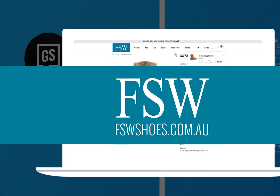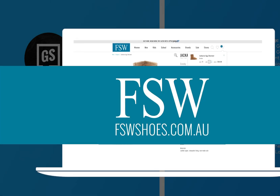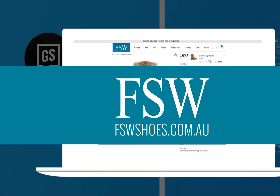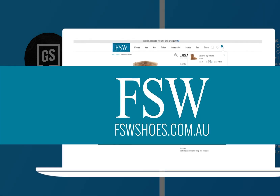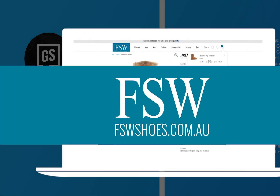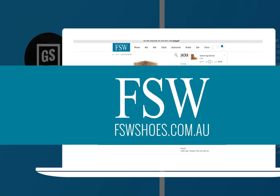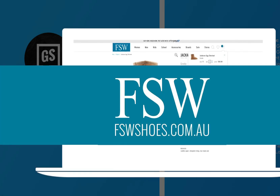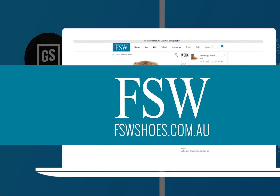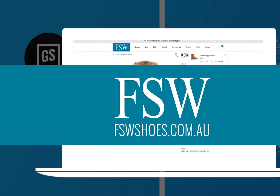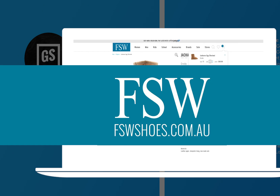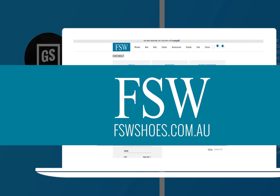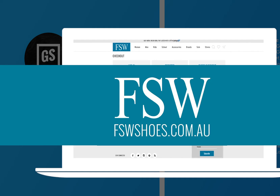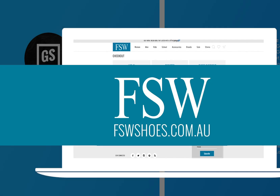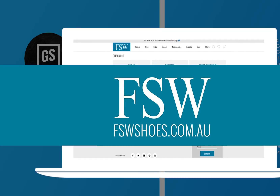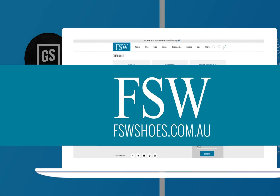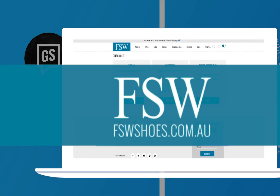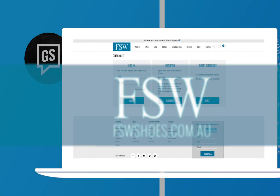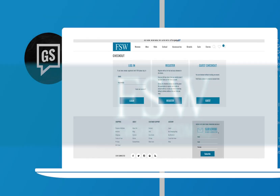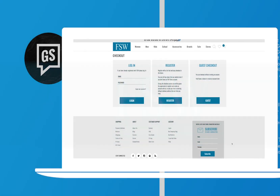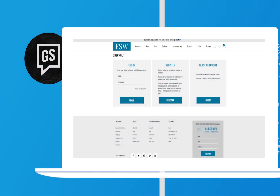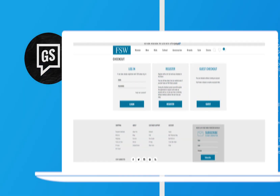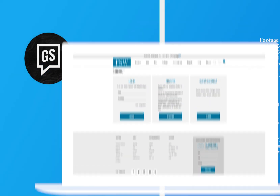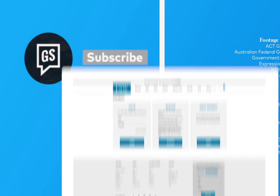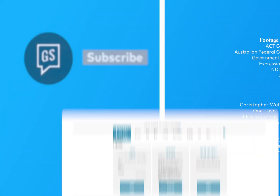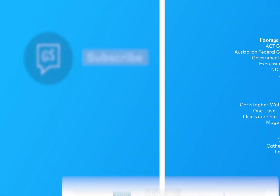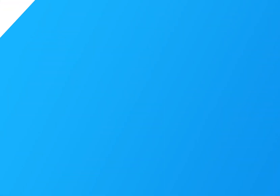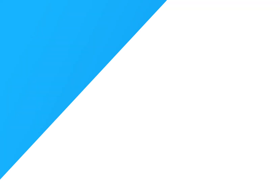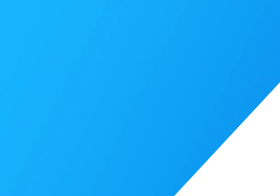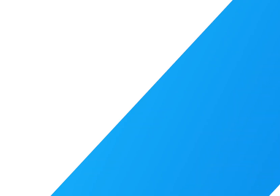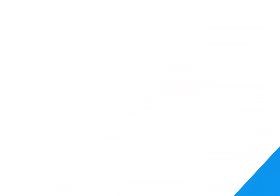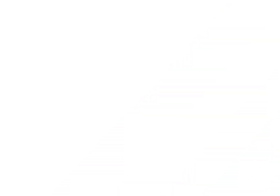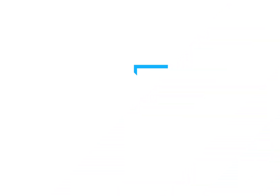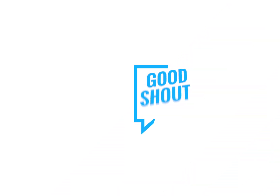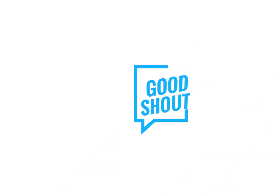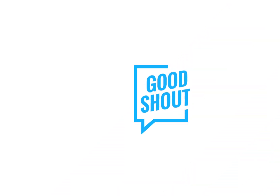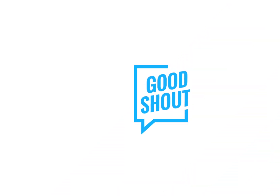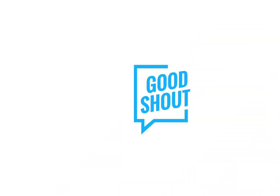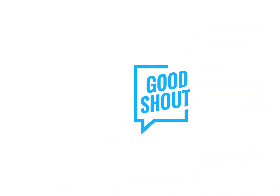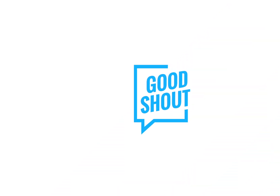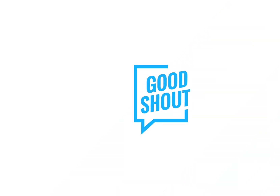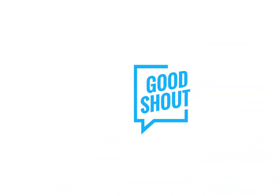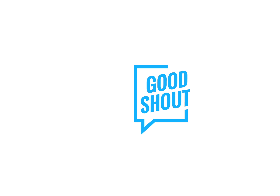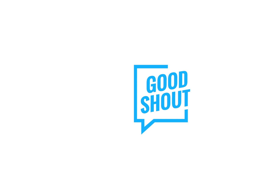FSWShoes.com.au and grab a bargain. Until next Good Shout Friday, catch up.